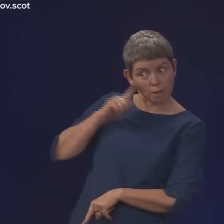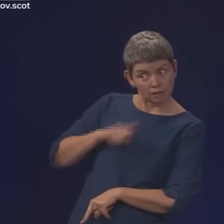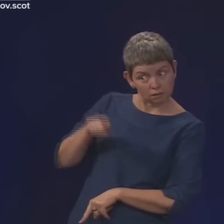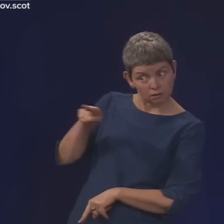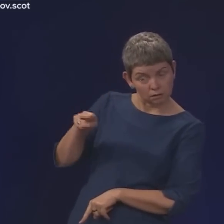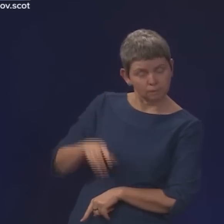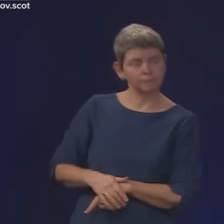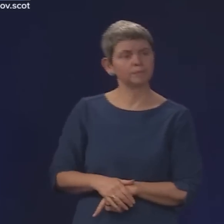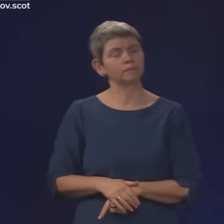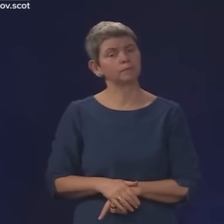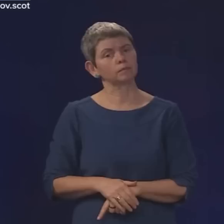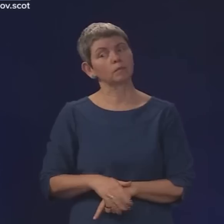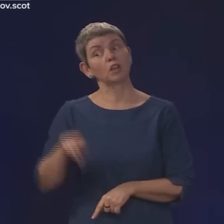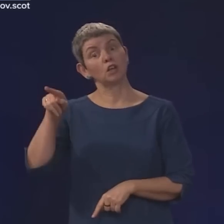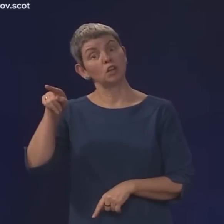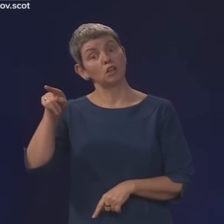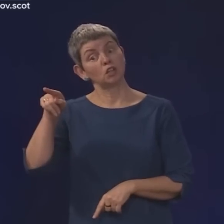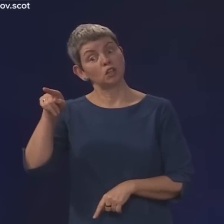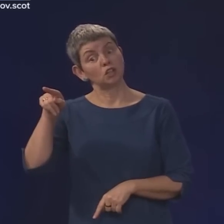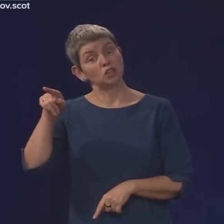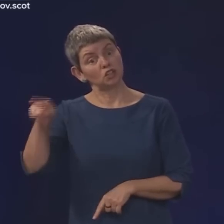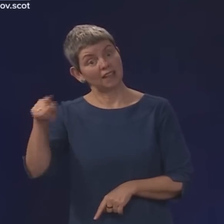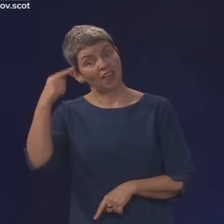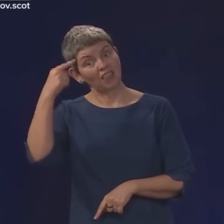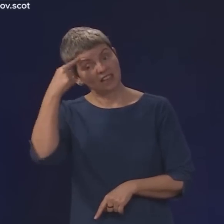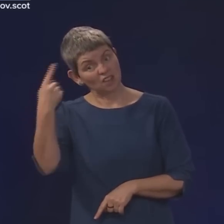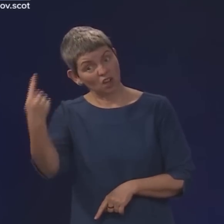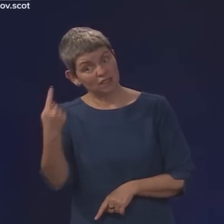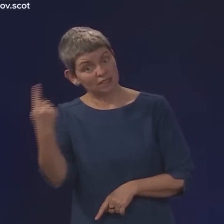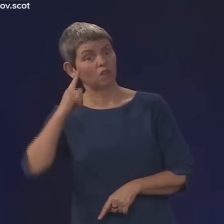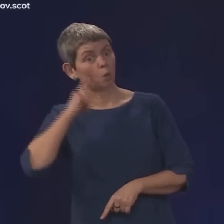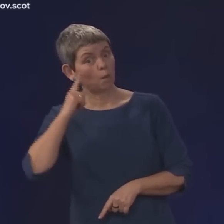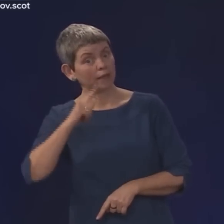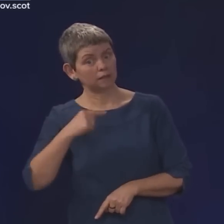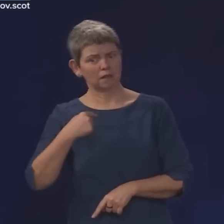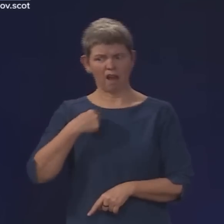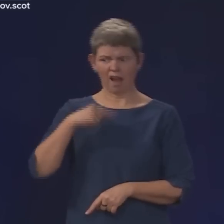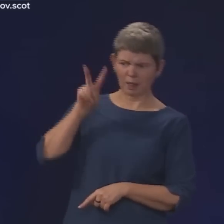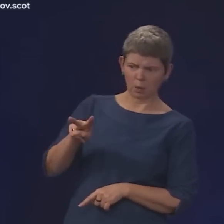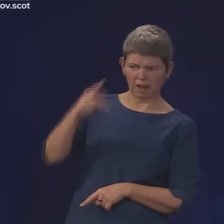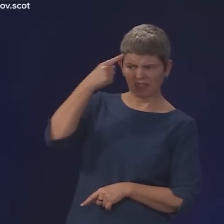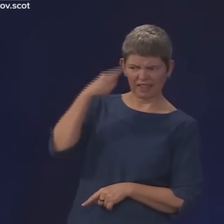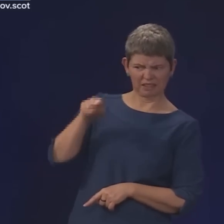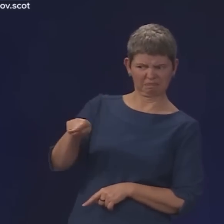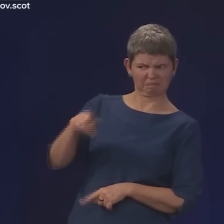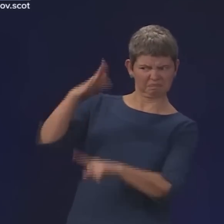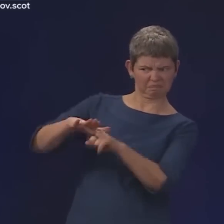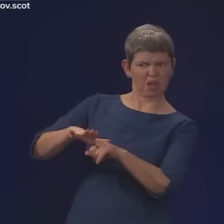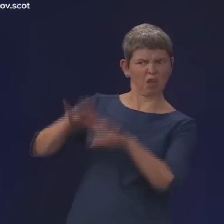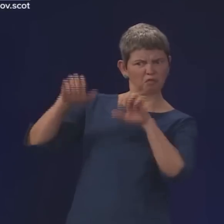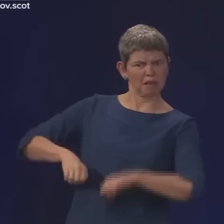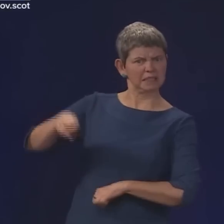regard the individual as a rapist. In the context of the prison service, what matters